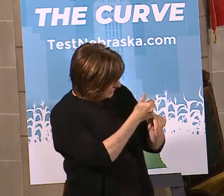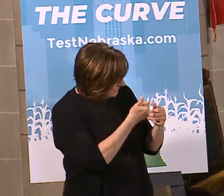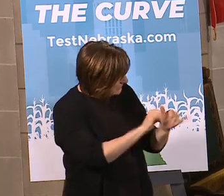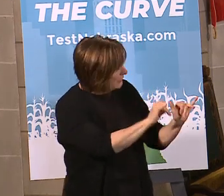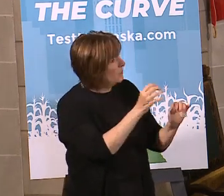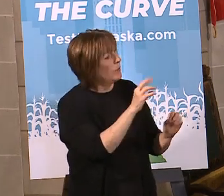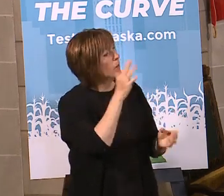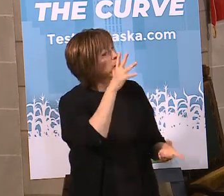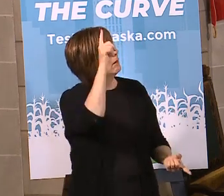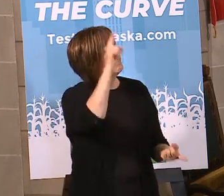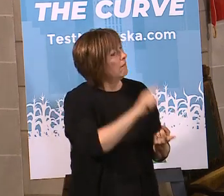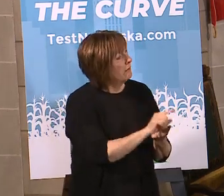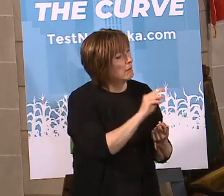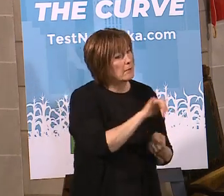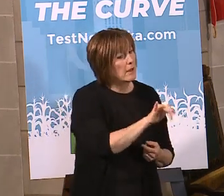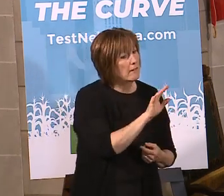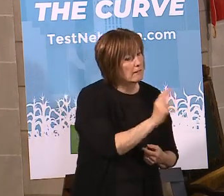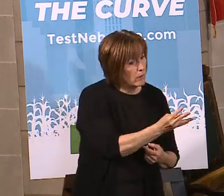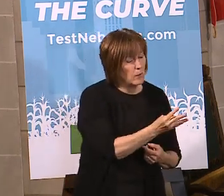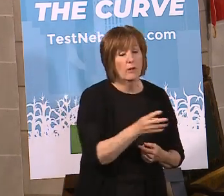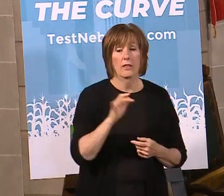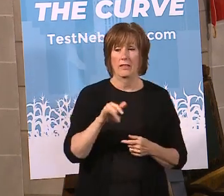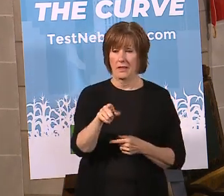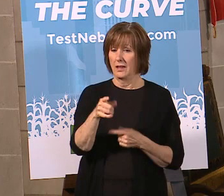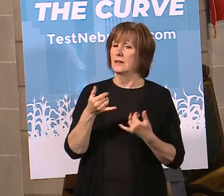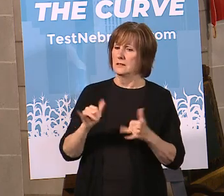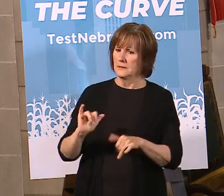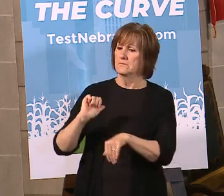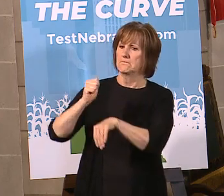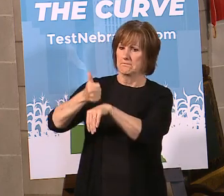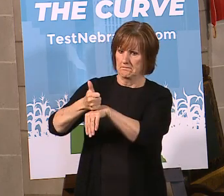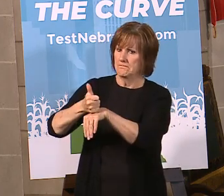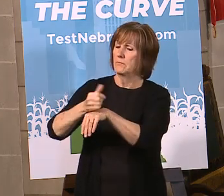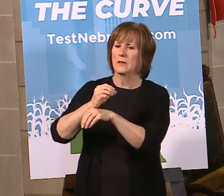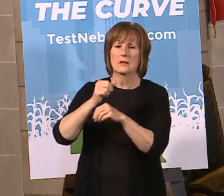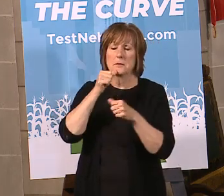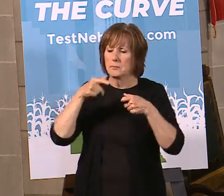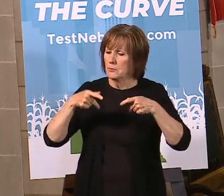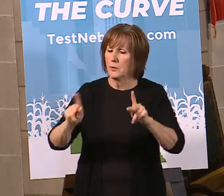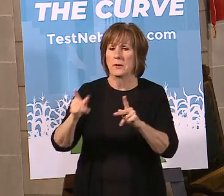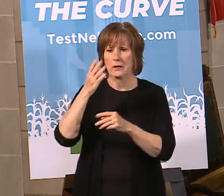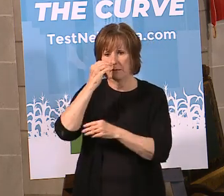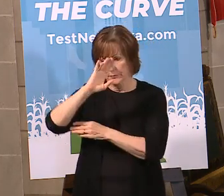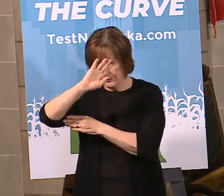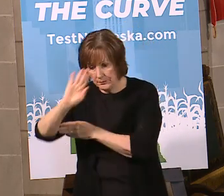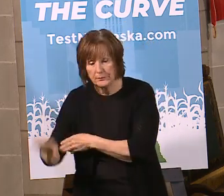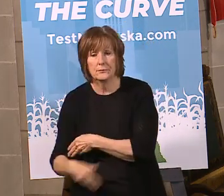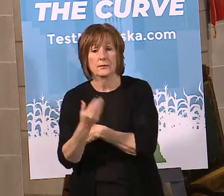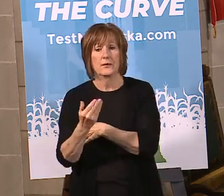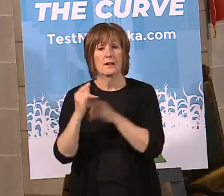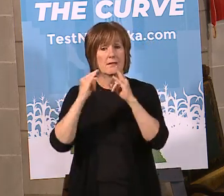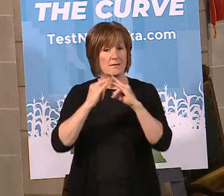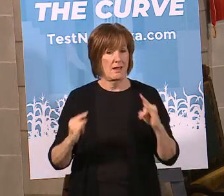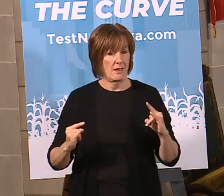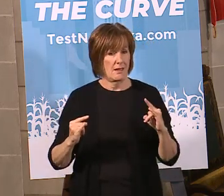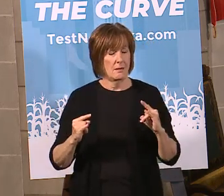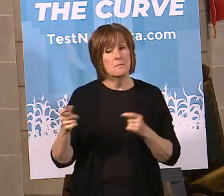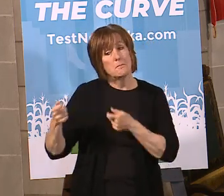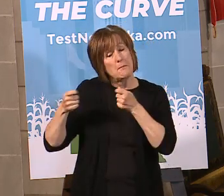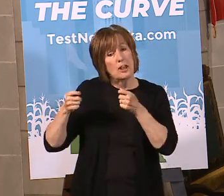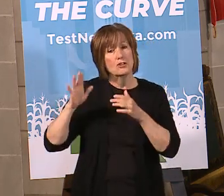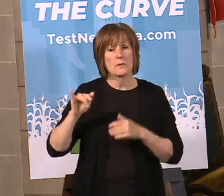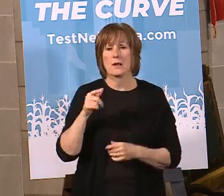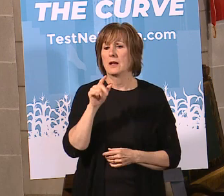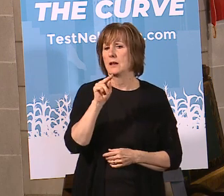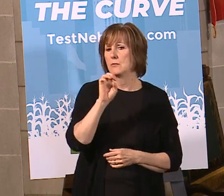be relaxed May 4th? As far as I know, that restriction is still in place. There's no overnight camping in our state campground facilities. Those are managed by Nebraska